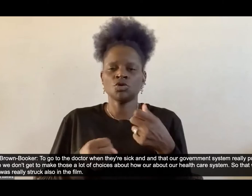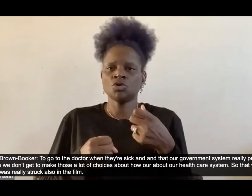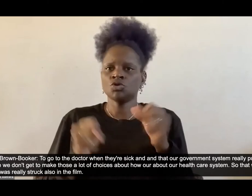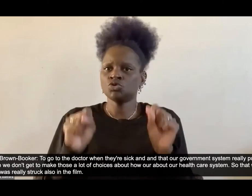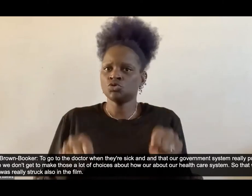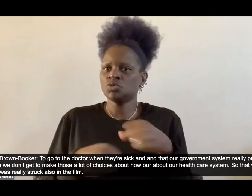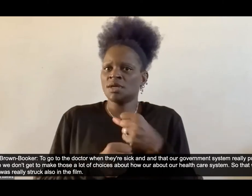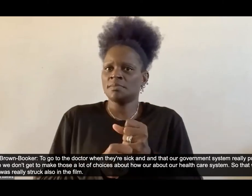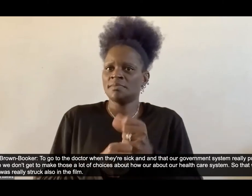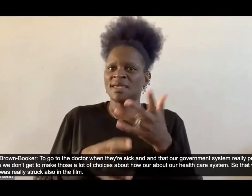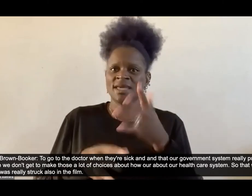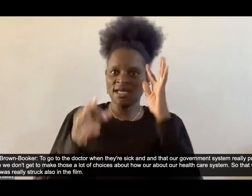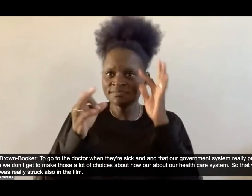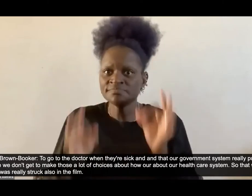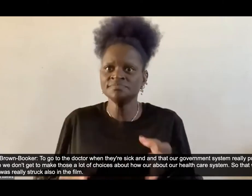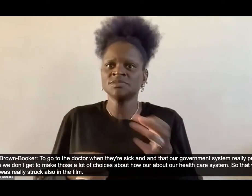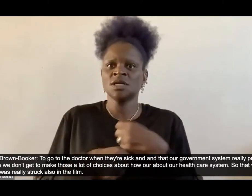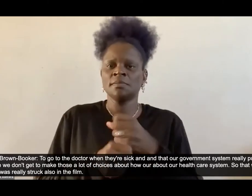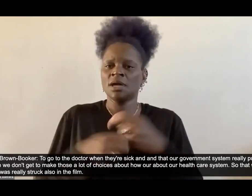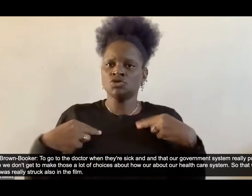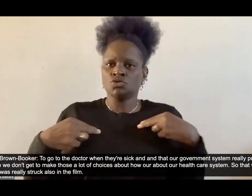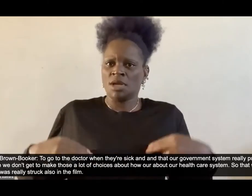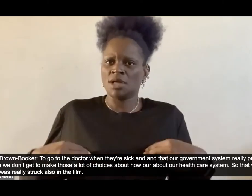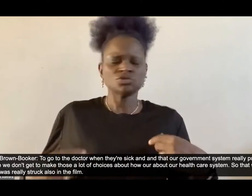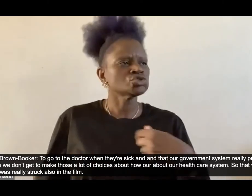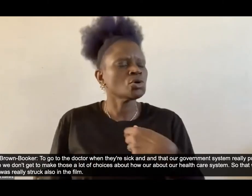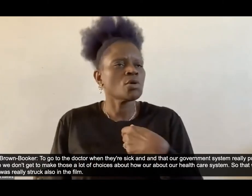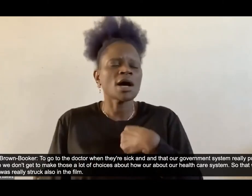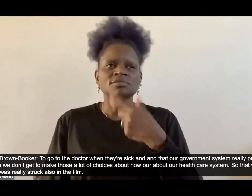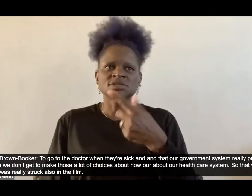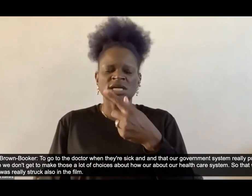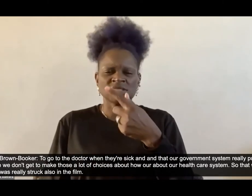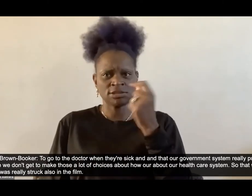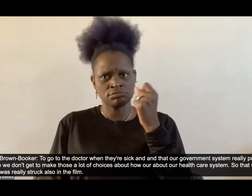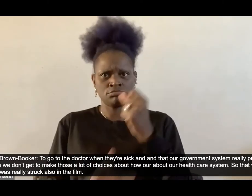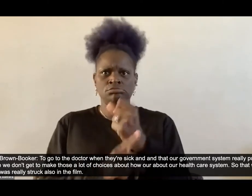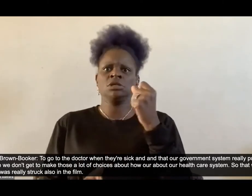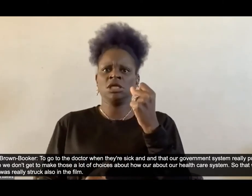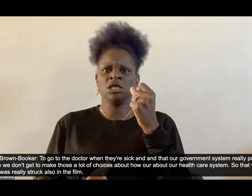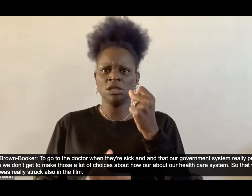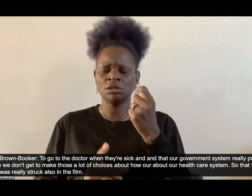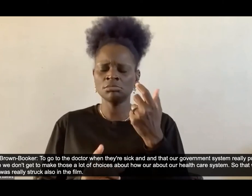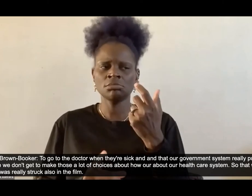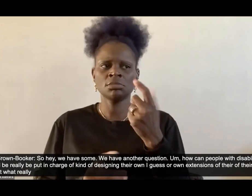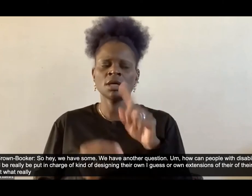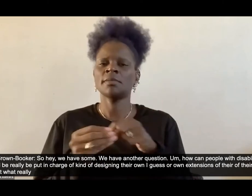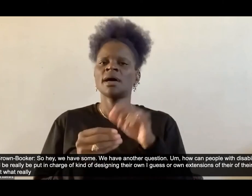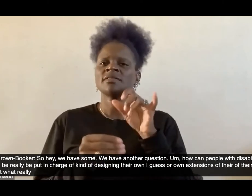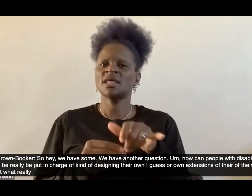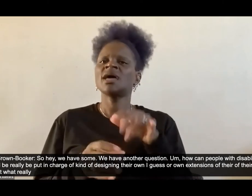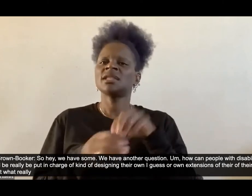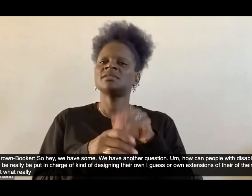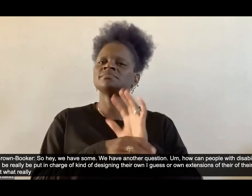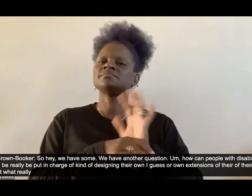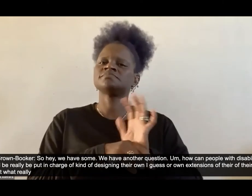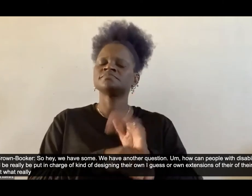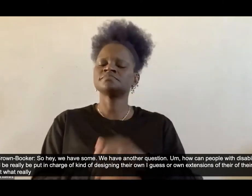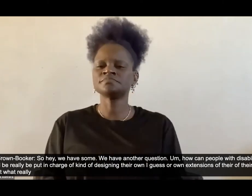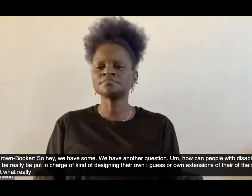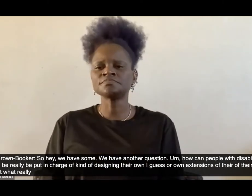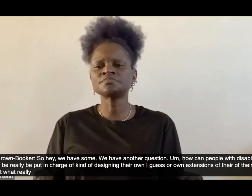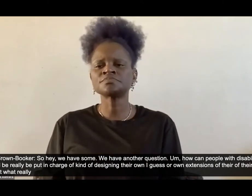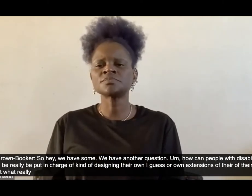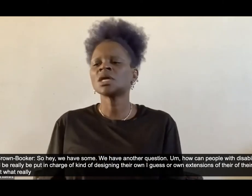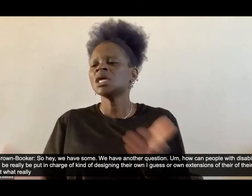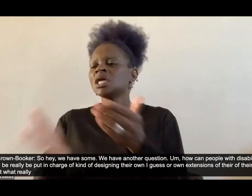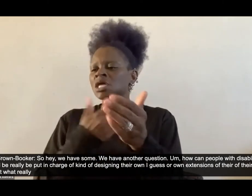that was something that i was really struck also um in the film so okay we have so we